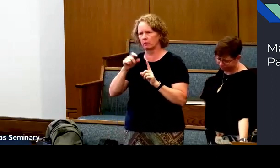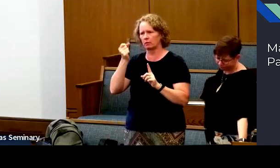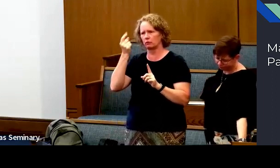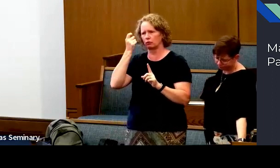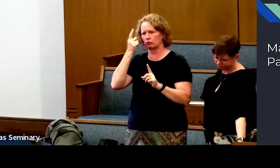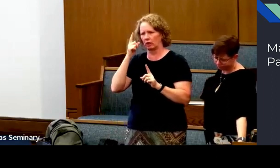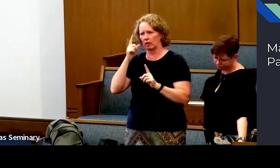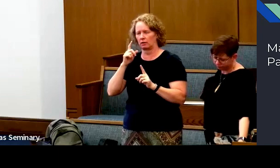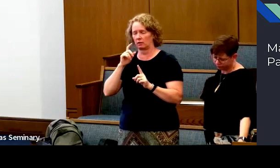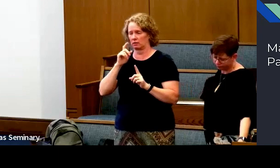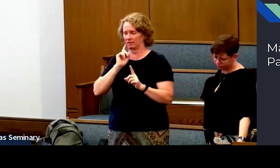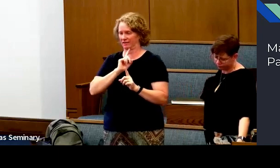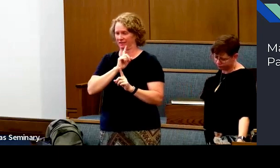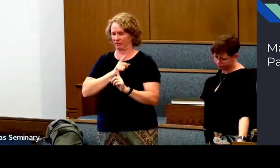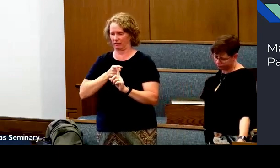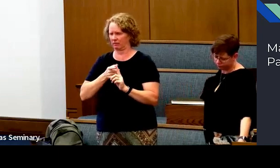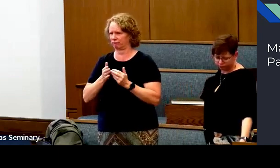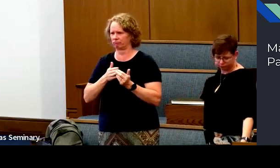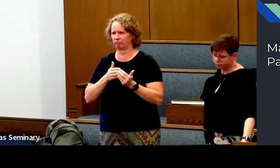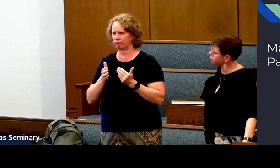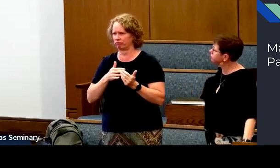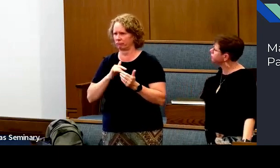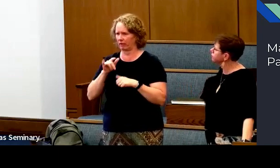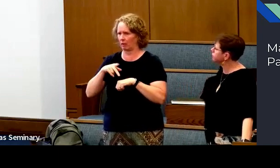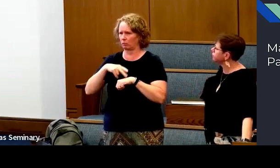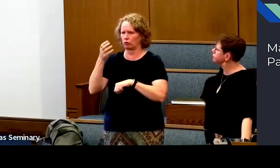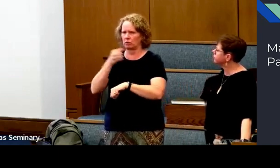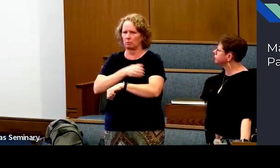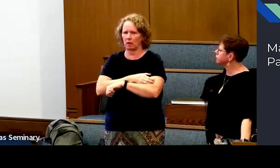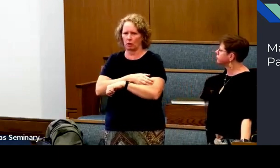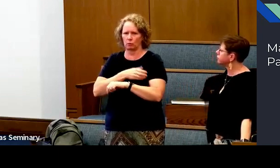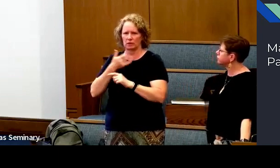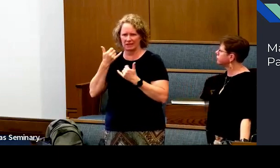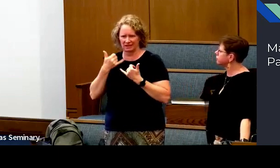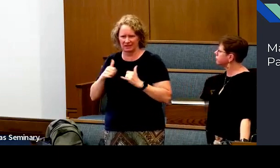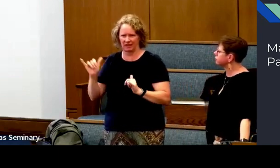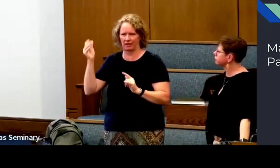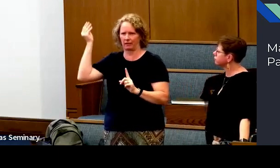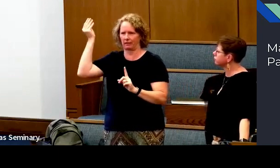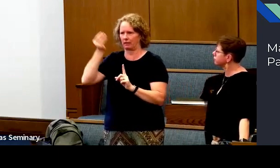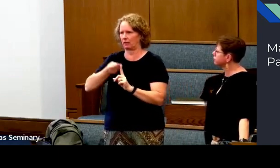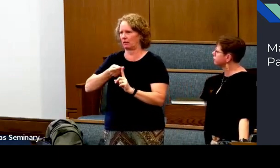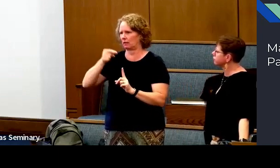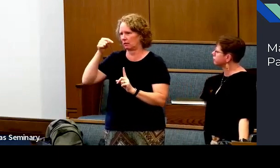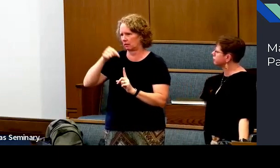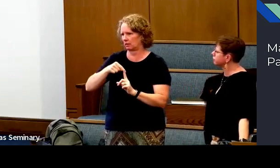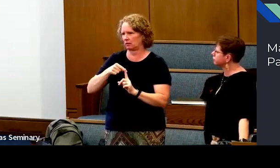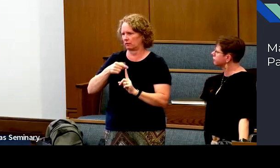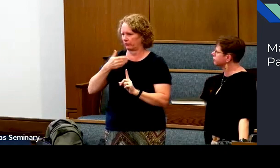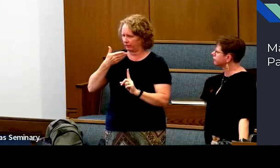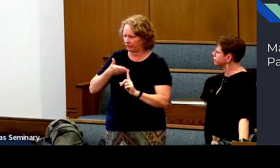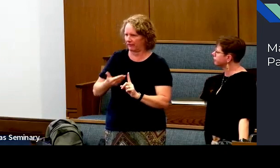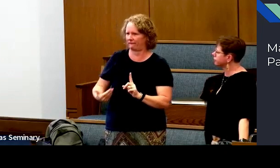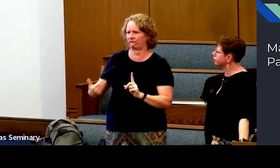passed away. These are hard things. But the priesthood power is there still.